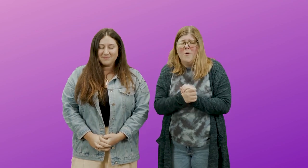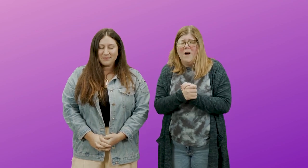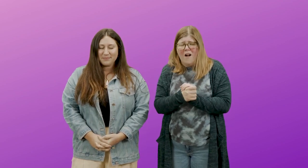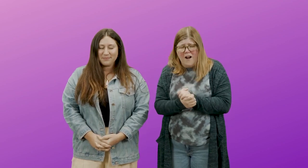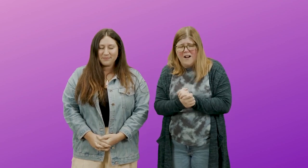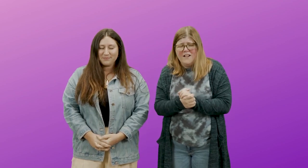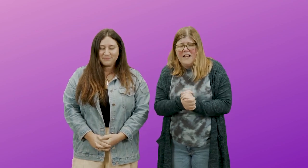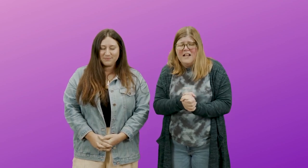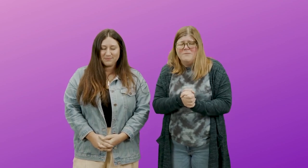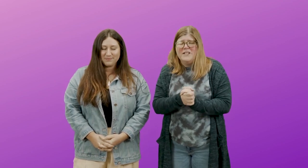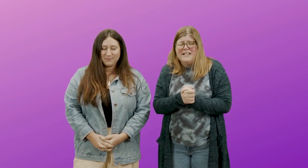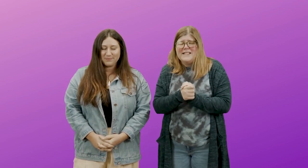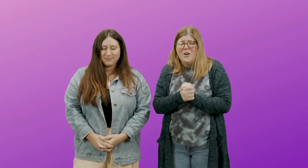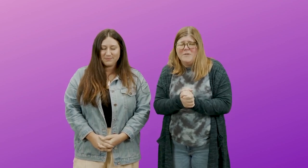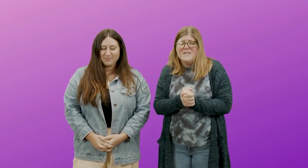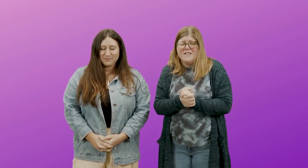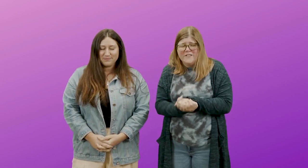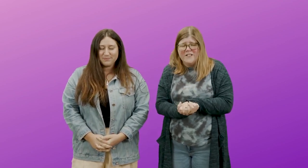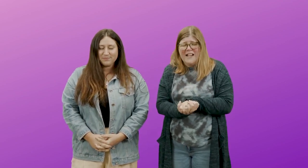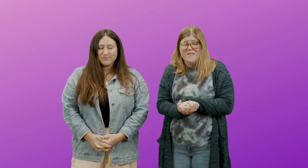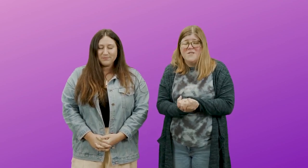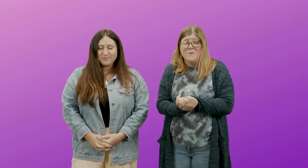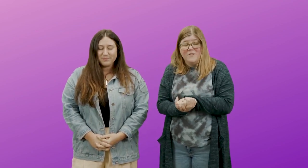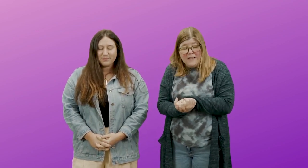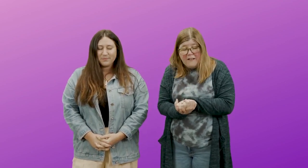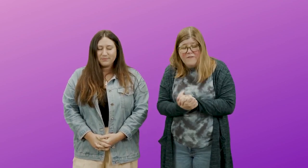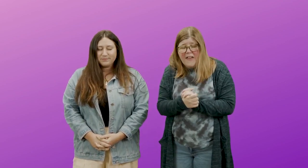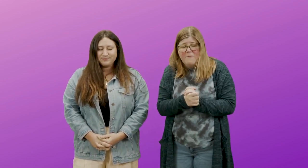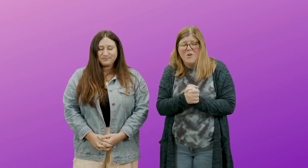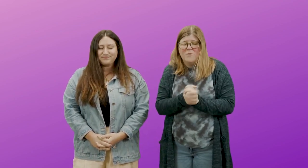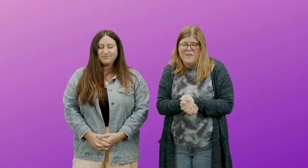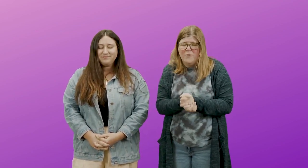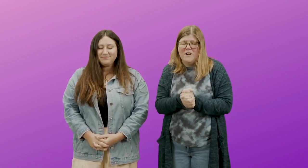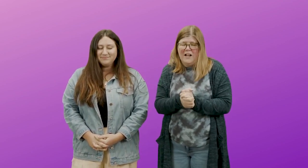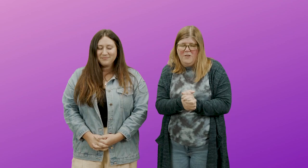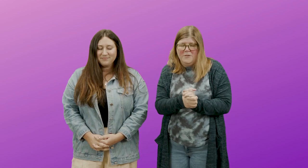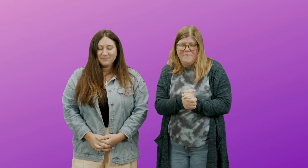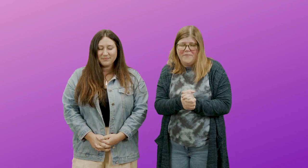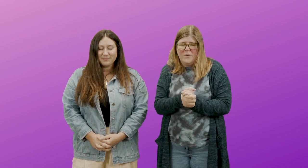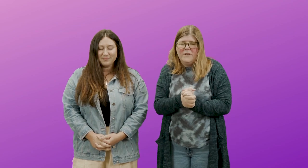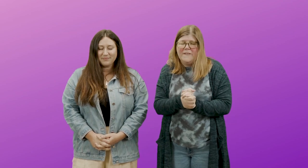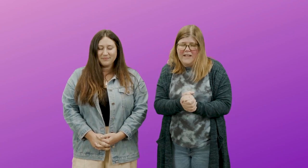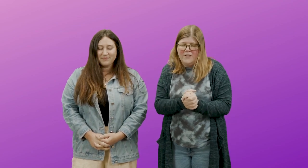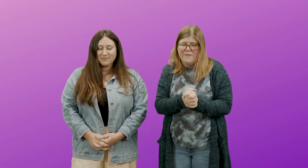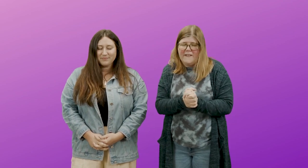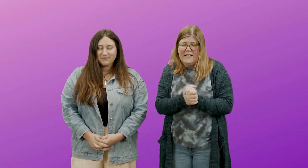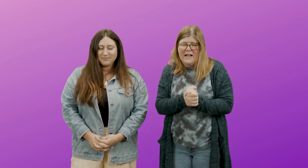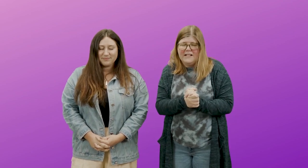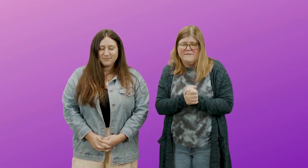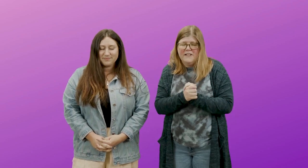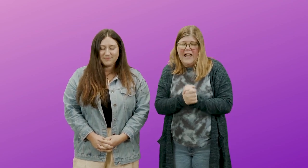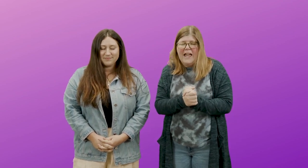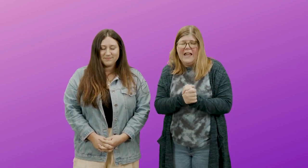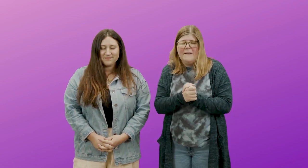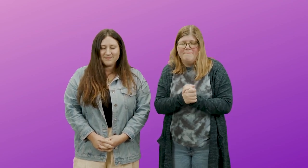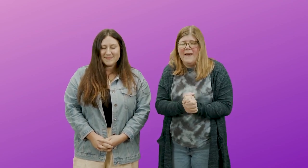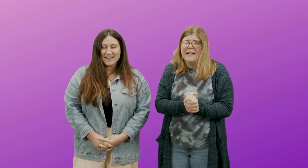hard please help us to learn how to love them with your help we thank you for that god amen